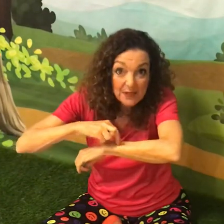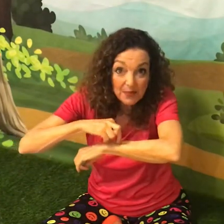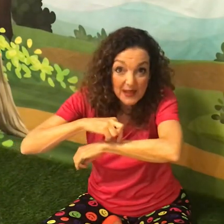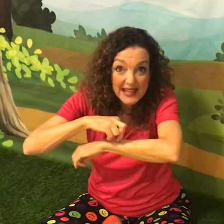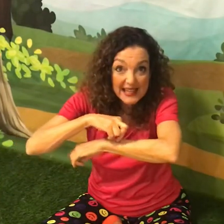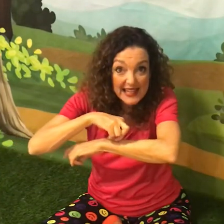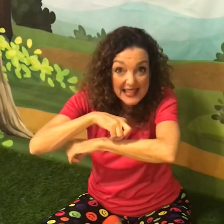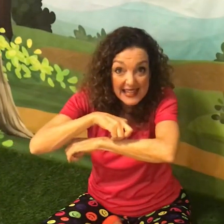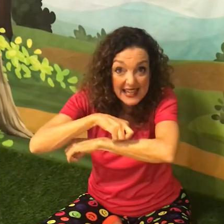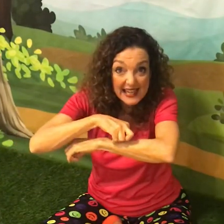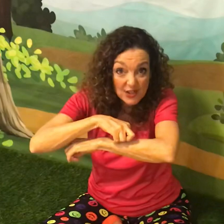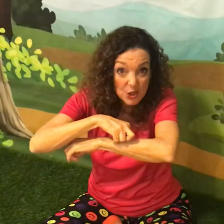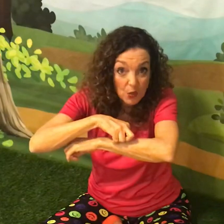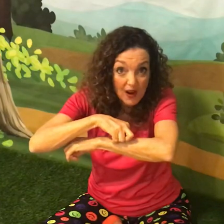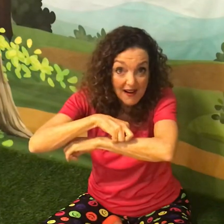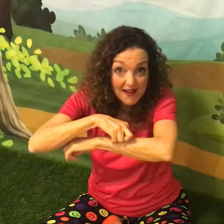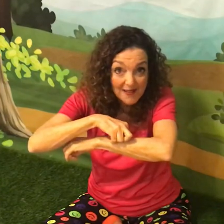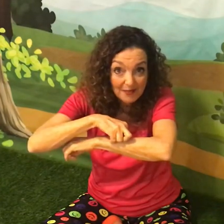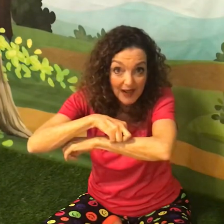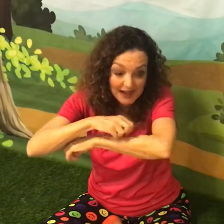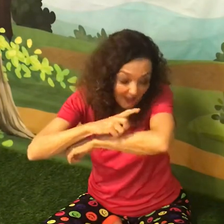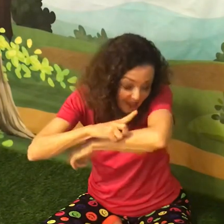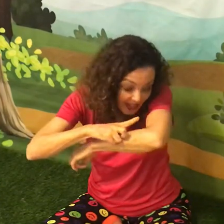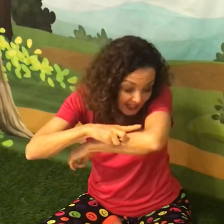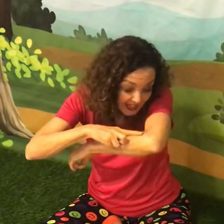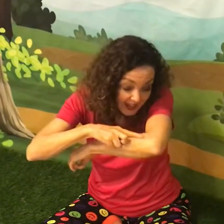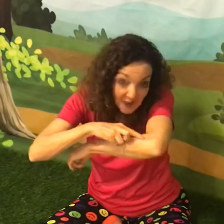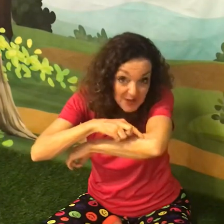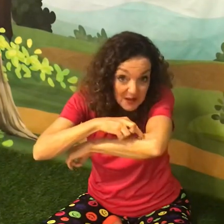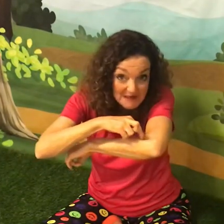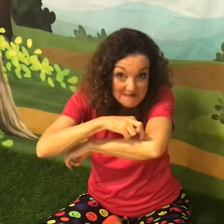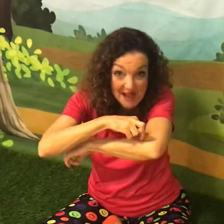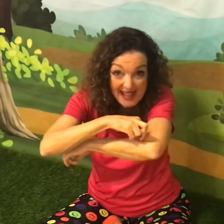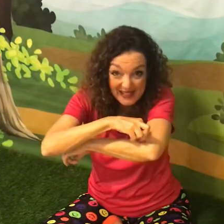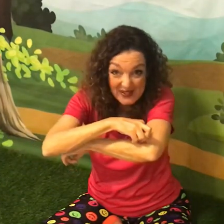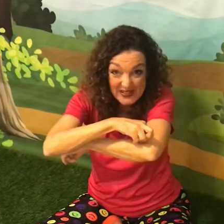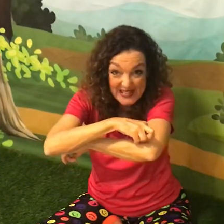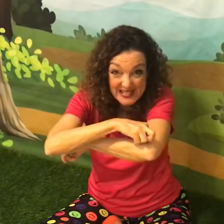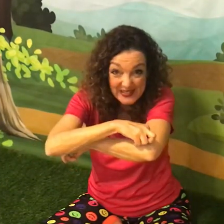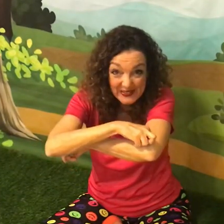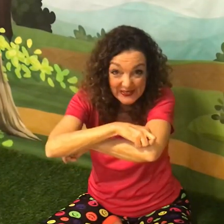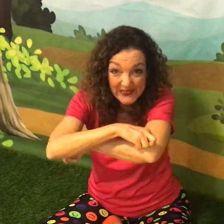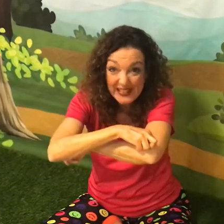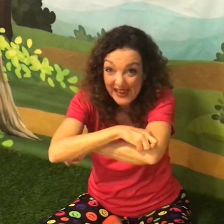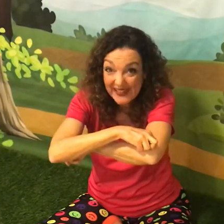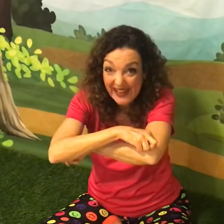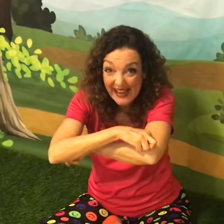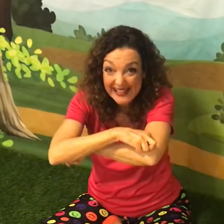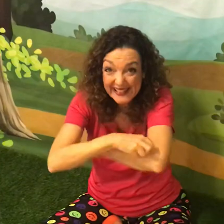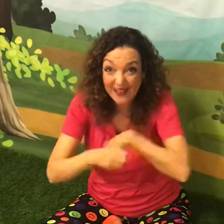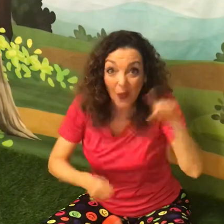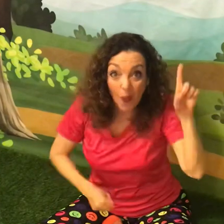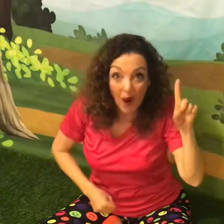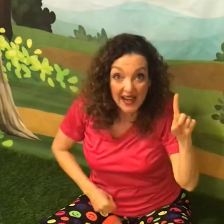-bitty inchworm, loved what math could do. We'll count again. One,